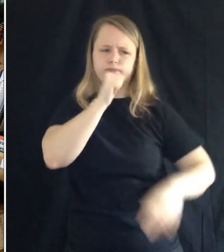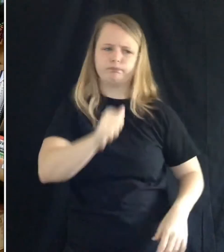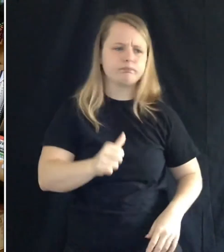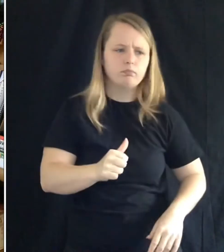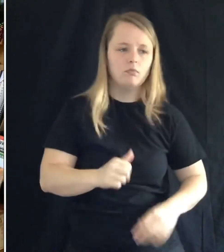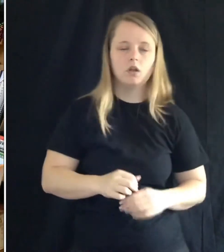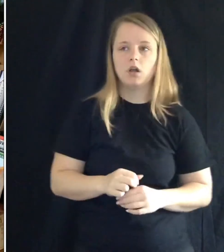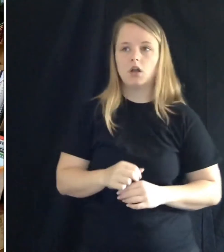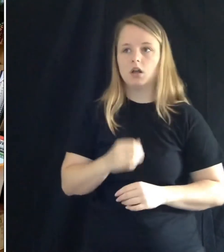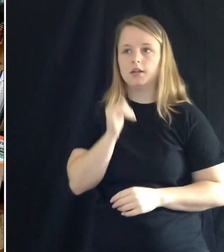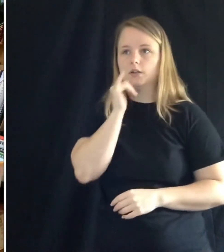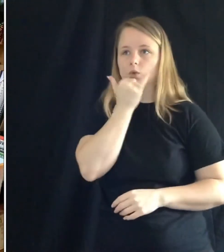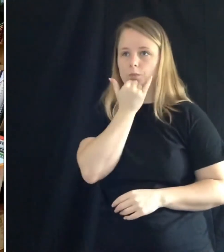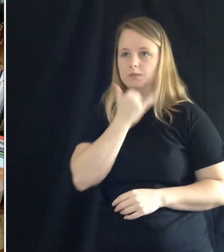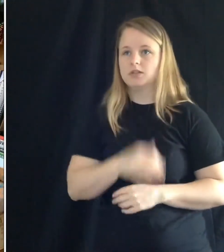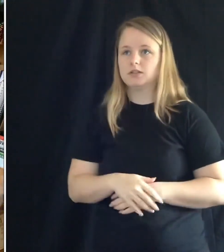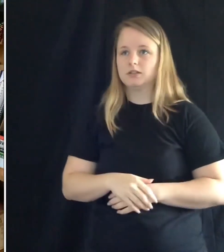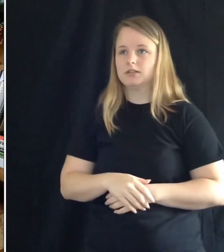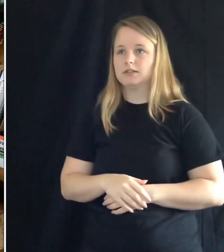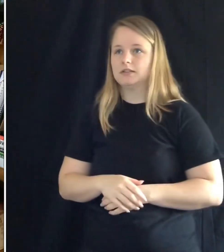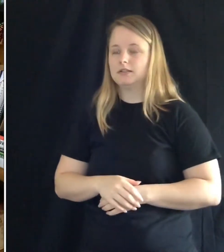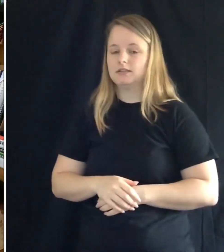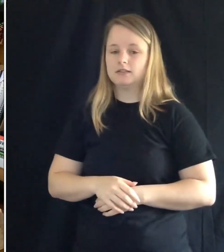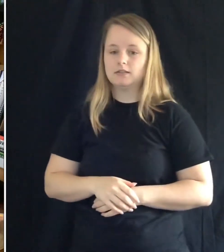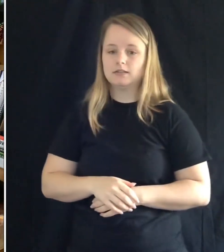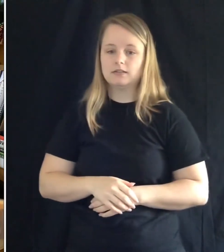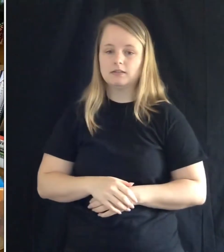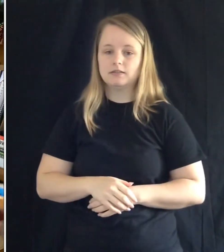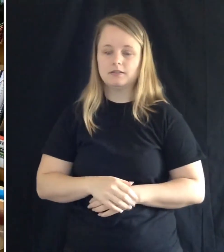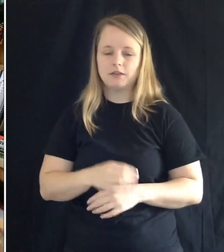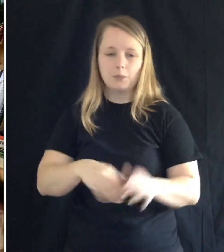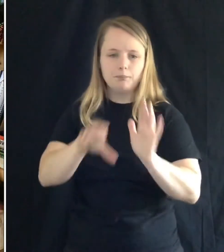said Froggy. Ooh, the picture.